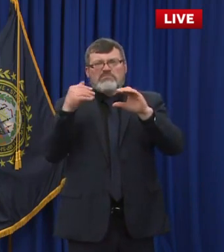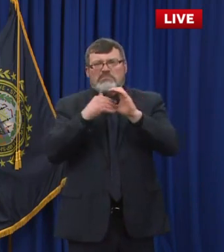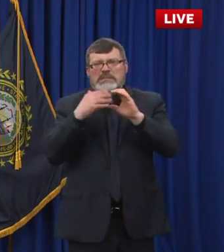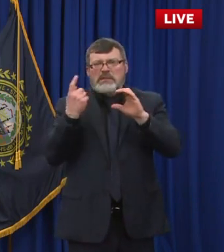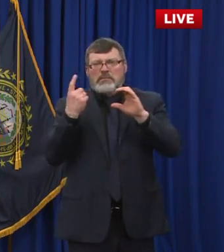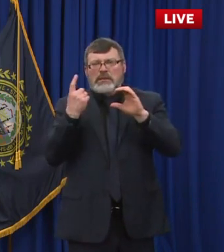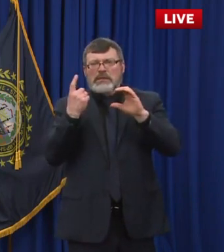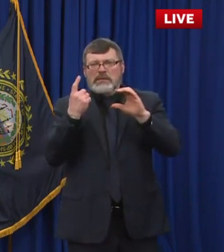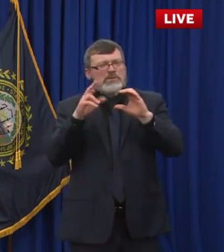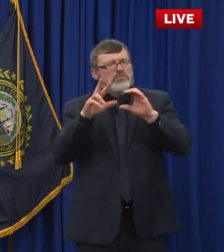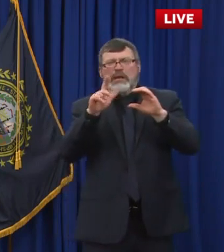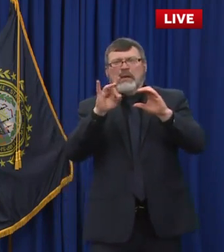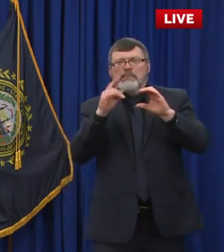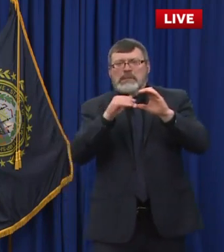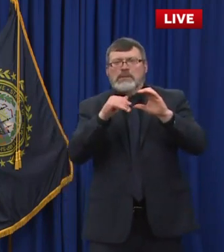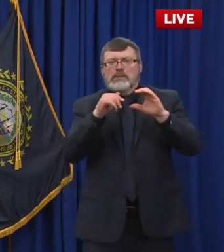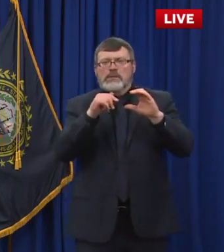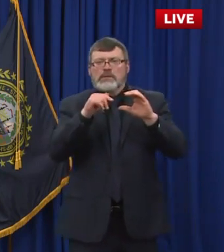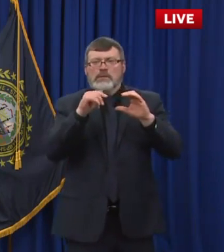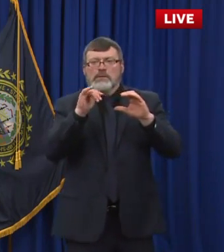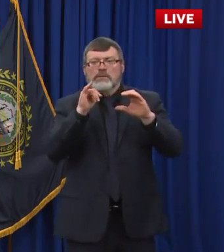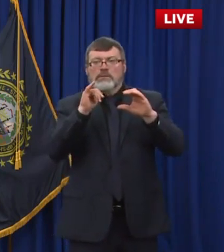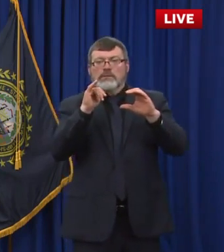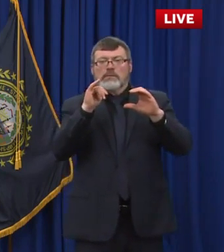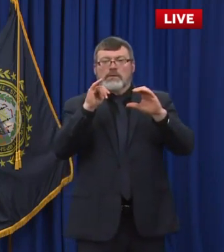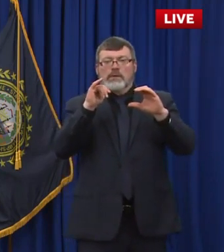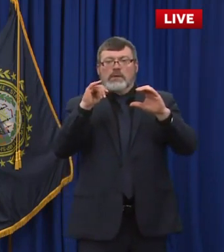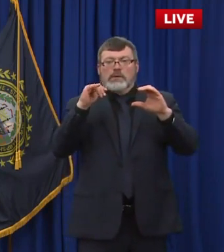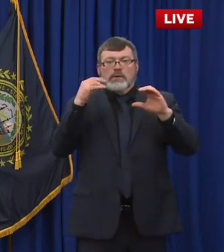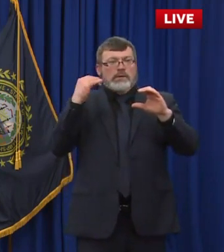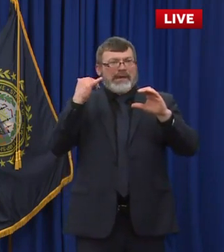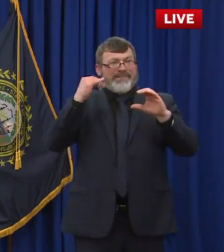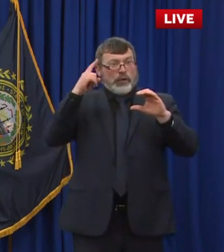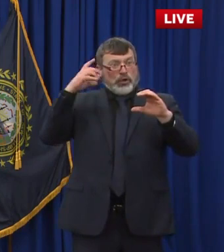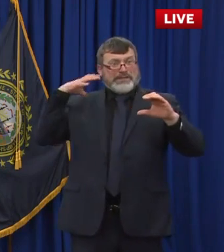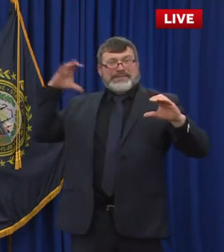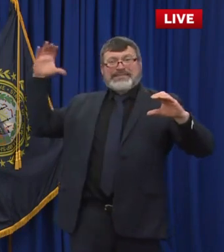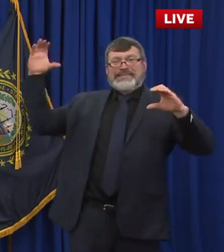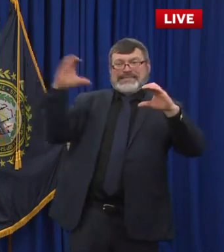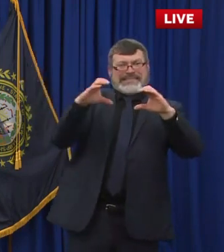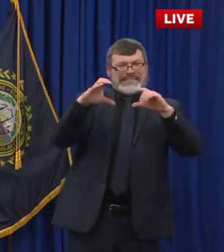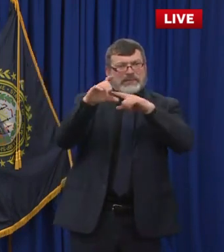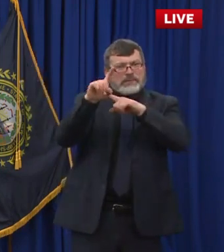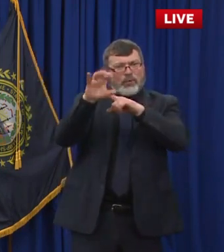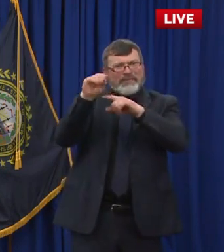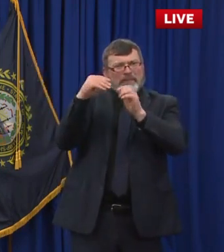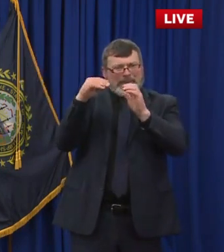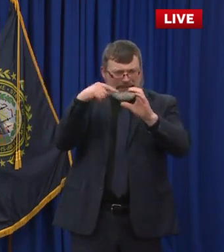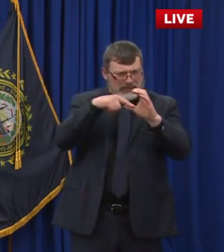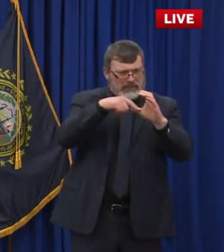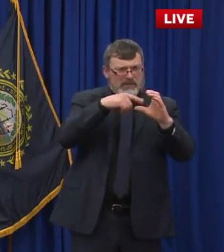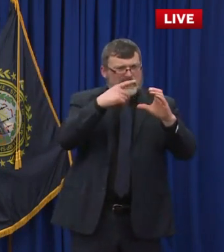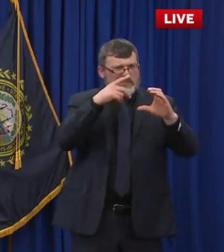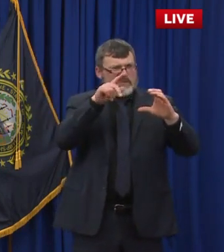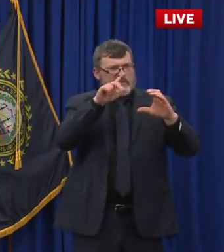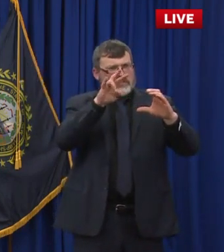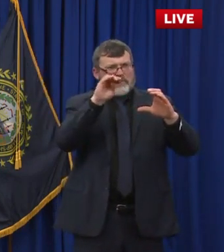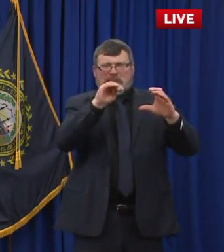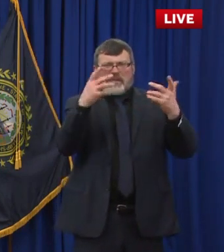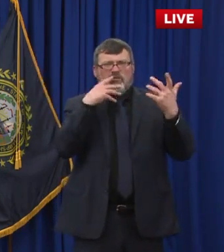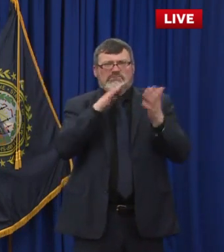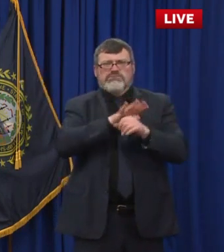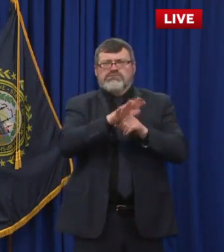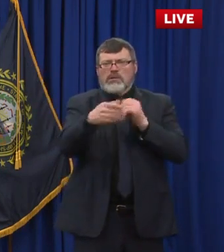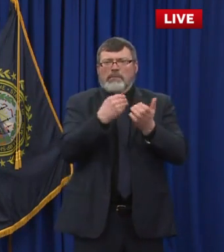So there's a lot of resources and opportunity there to do this and do it right. Governor with the Massachusetts schools on vacation this week,